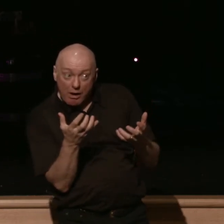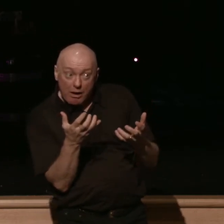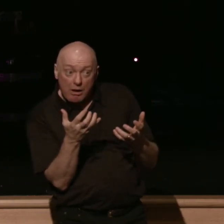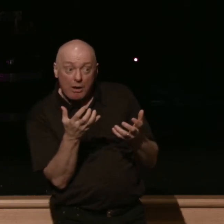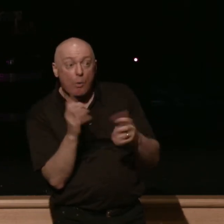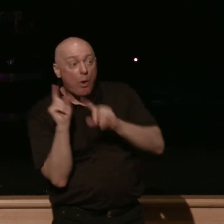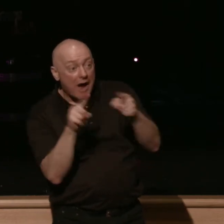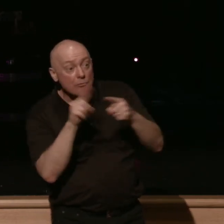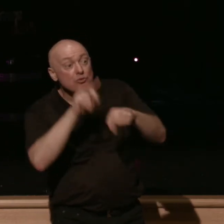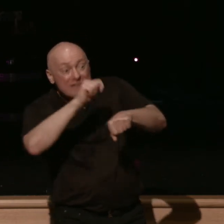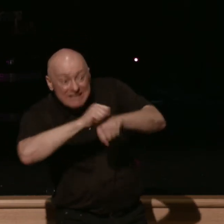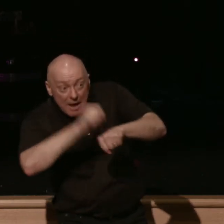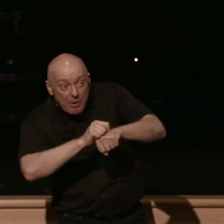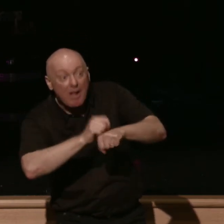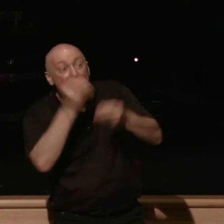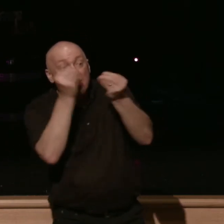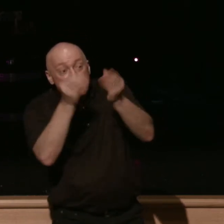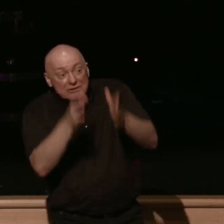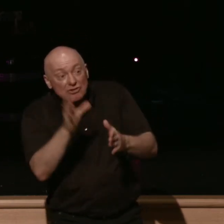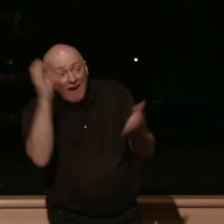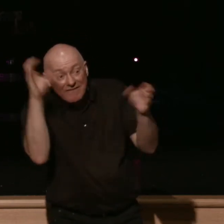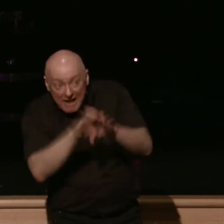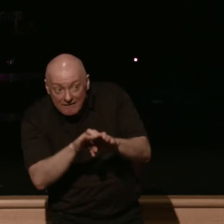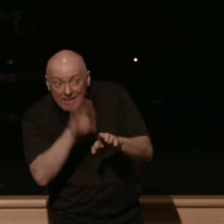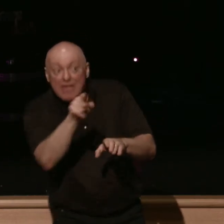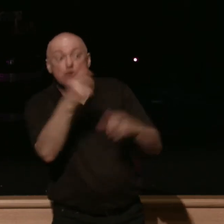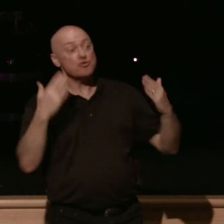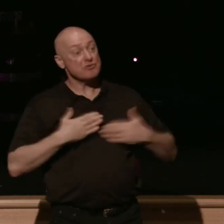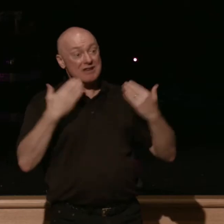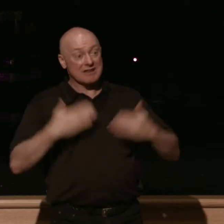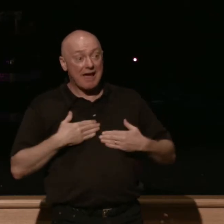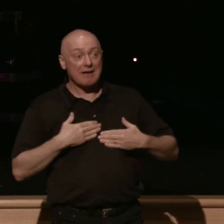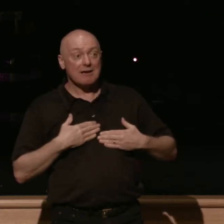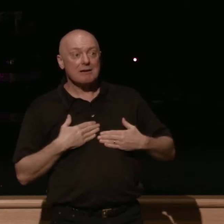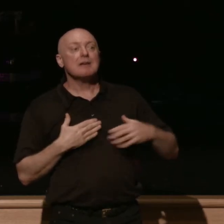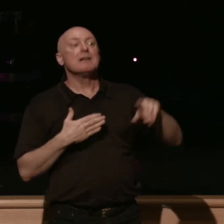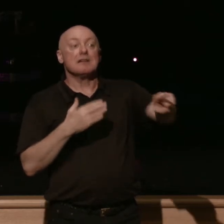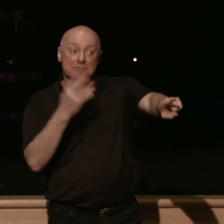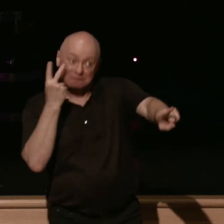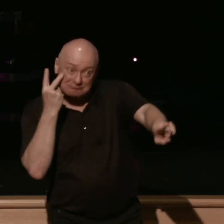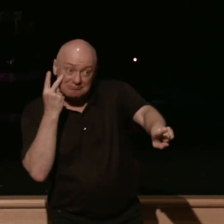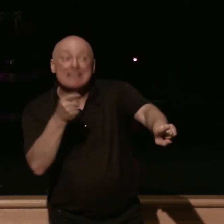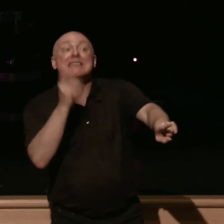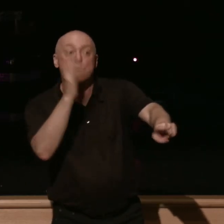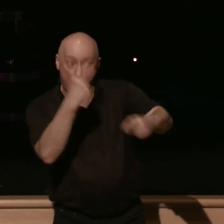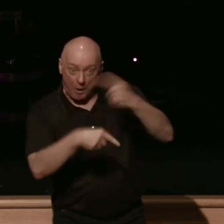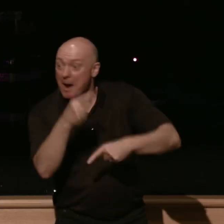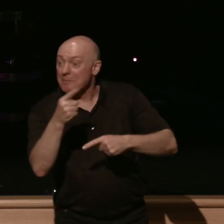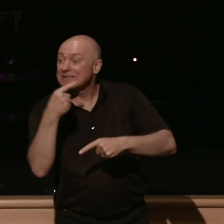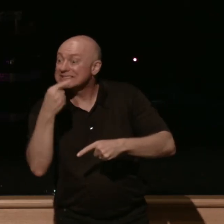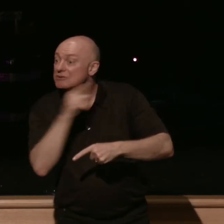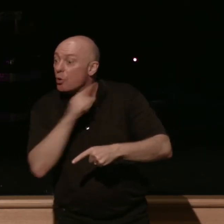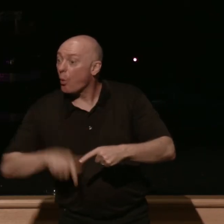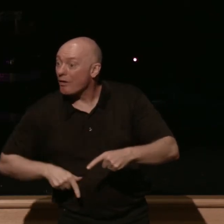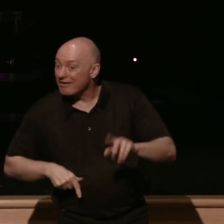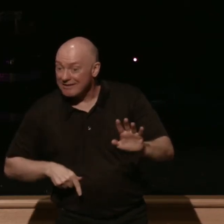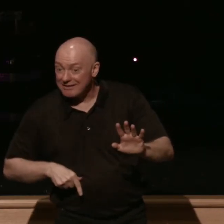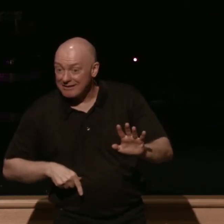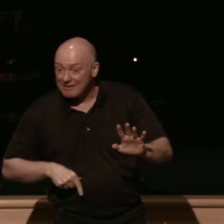temple and the messenger of the covenant and whom you delight behold he's coming says the lord of hosts here's the first